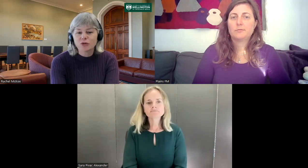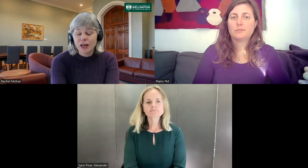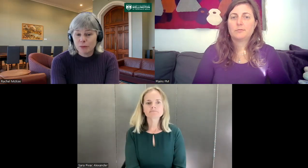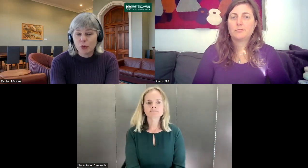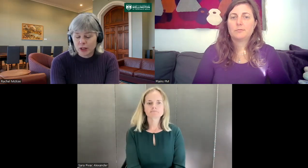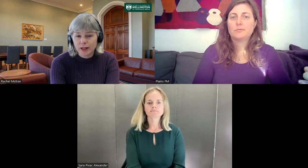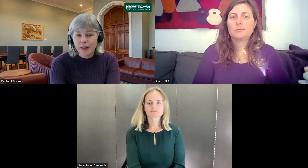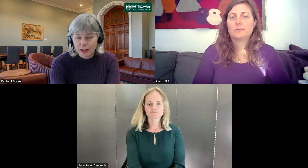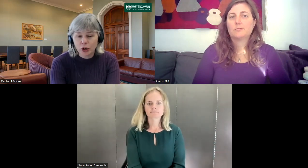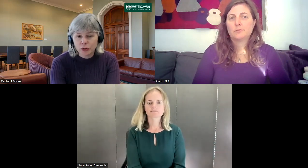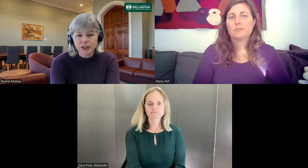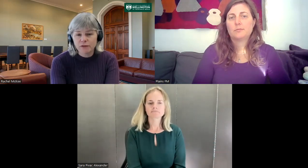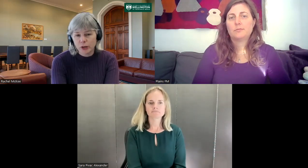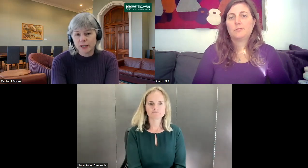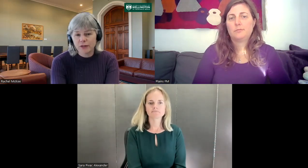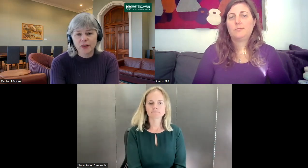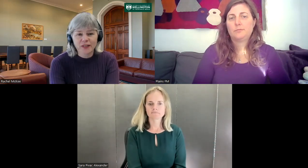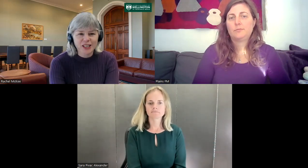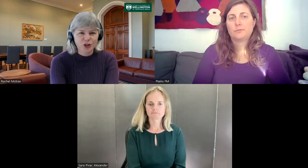really important that they include Deaf voice in everything they do.